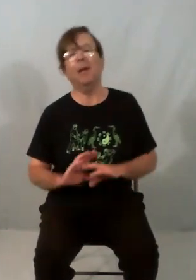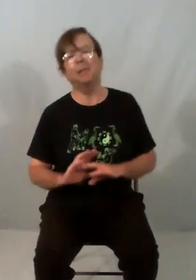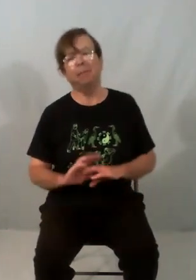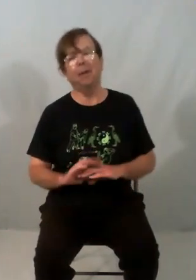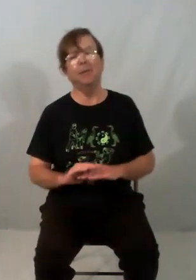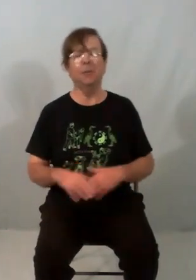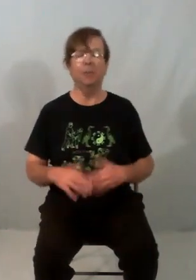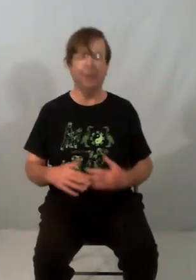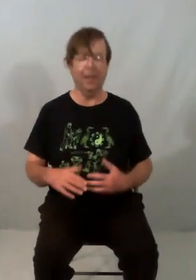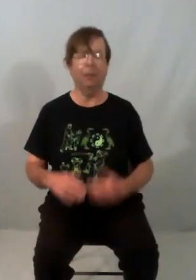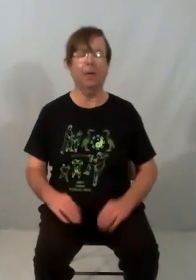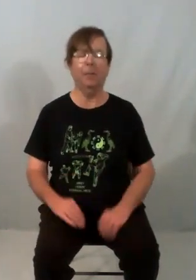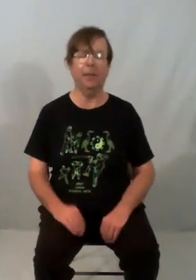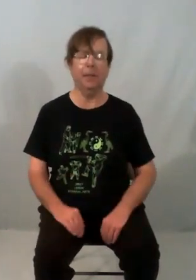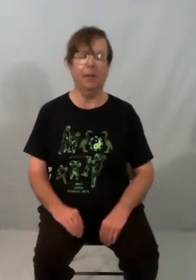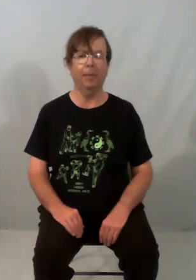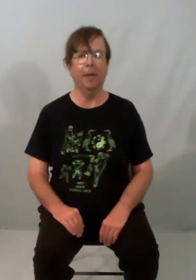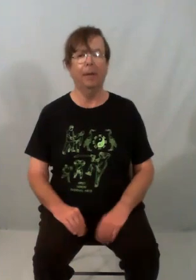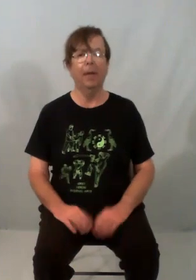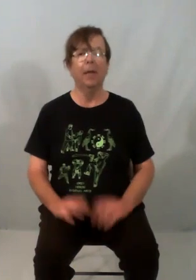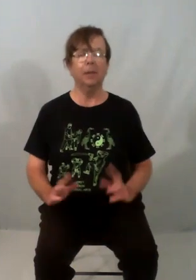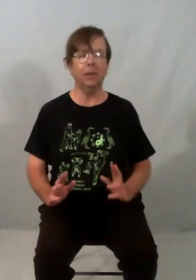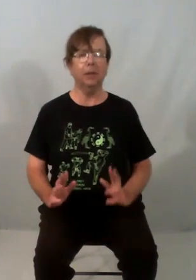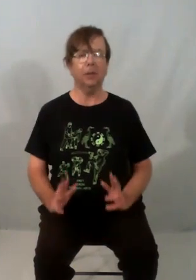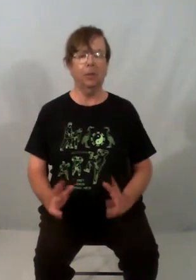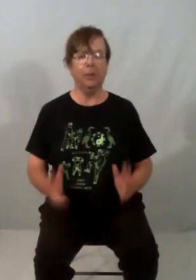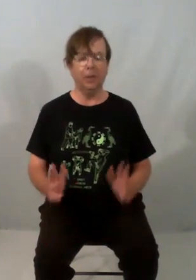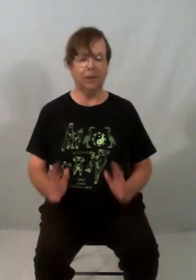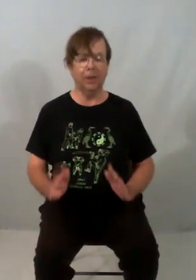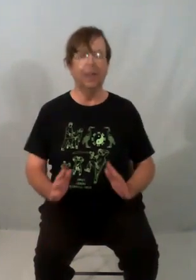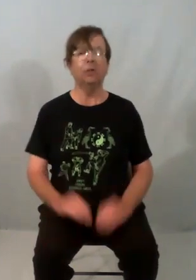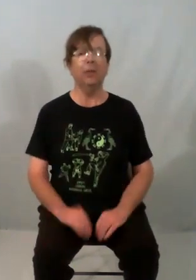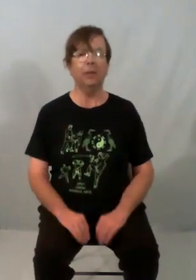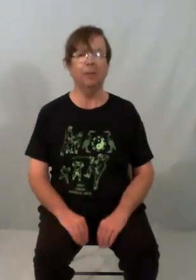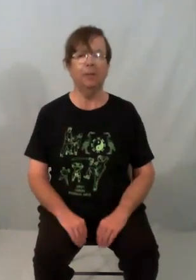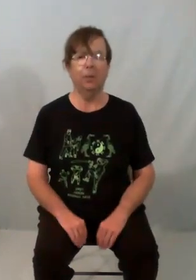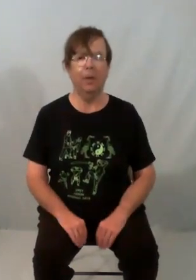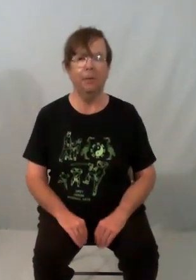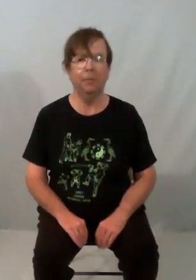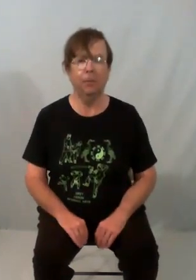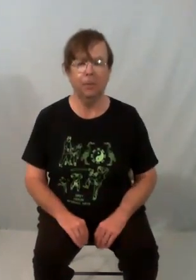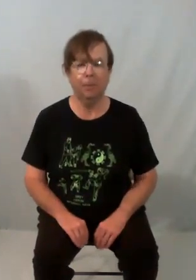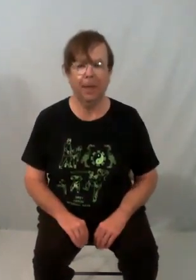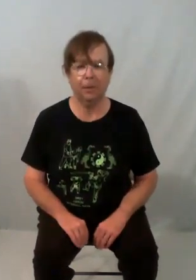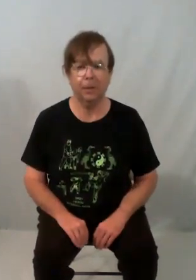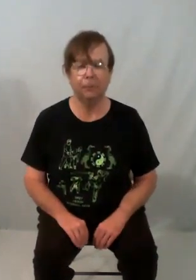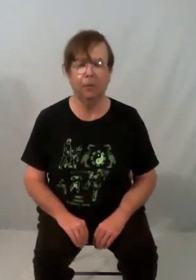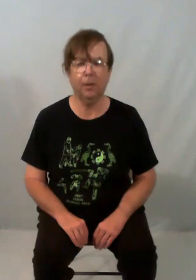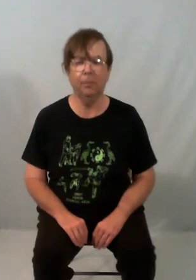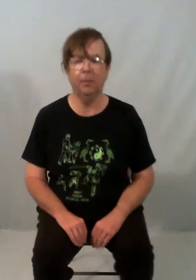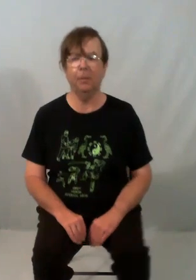the flow of the movement that will come in time. So to start off with just transferring your weight forwards and backwards. This rocking movement